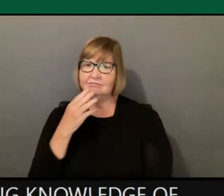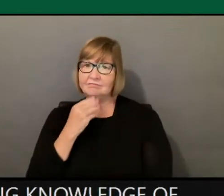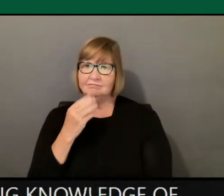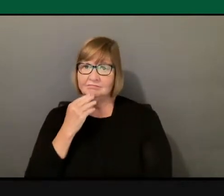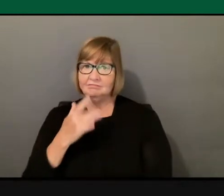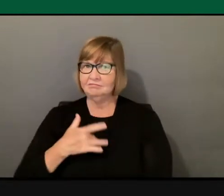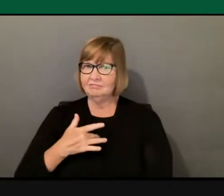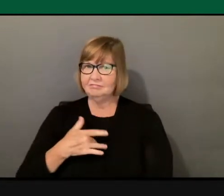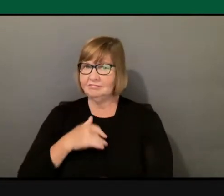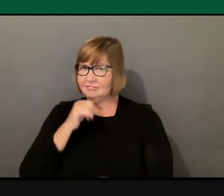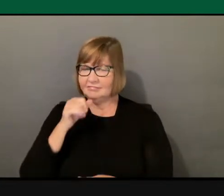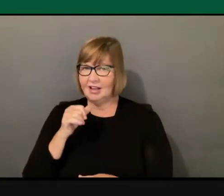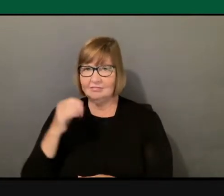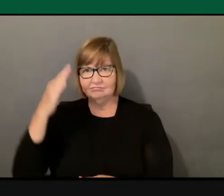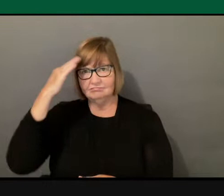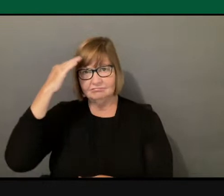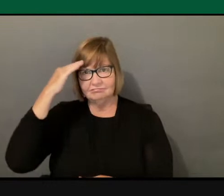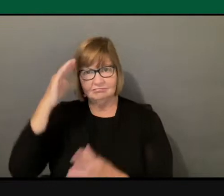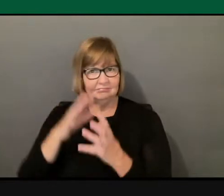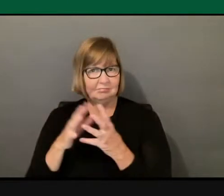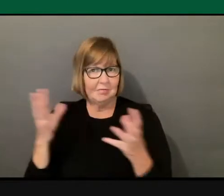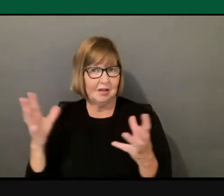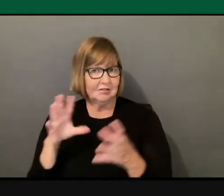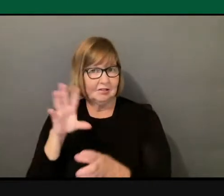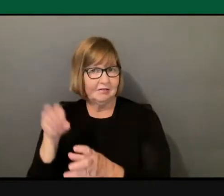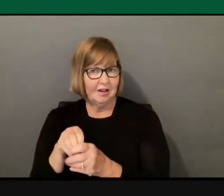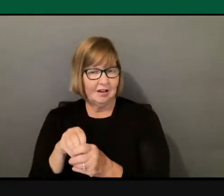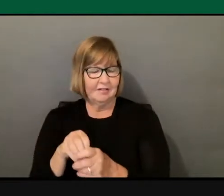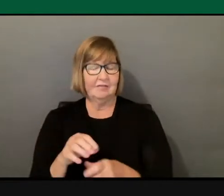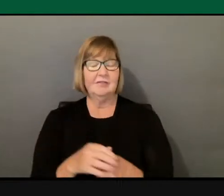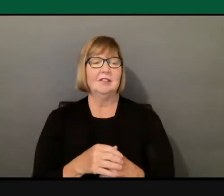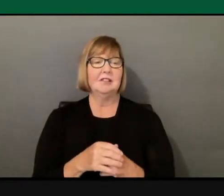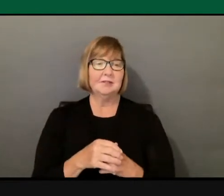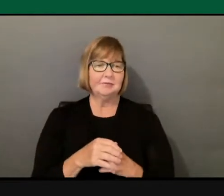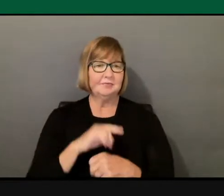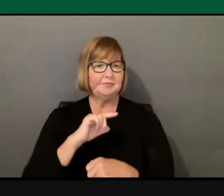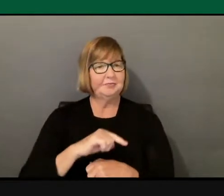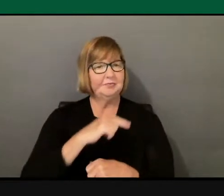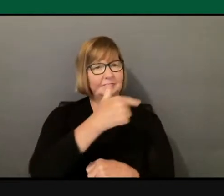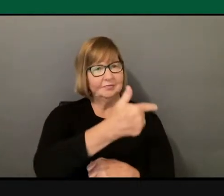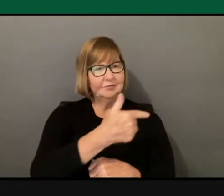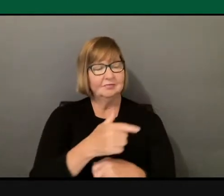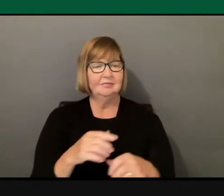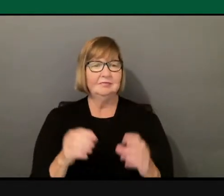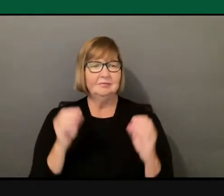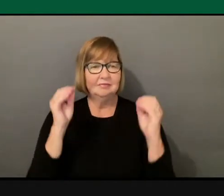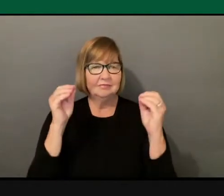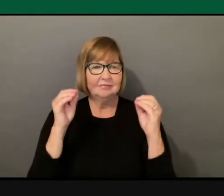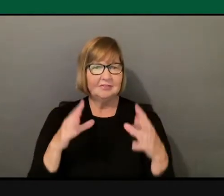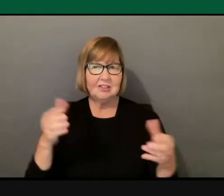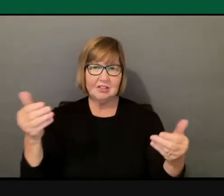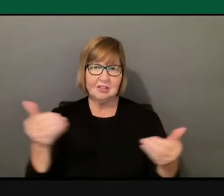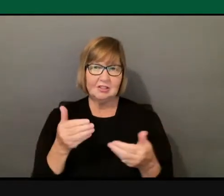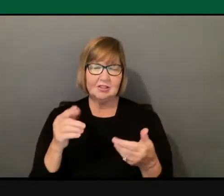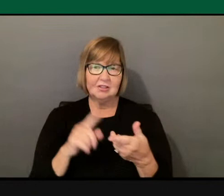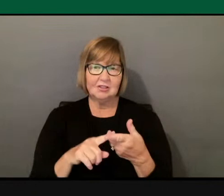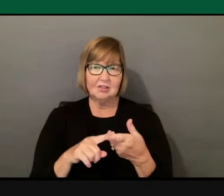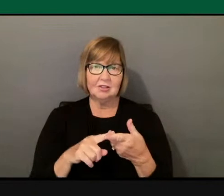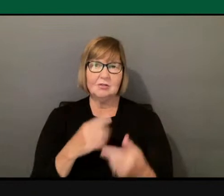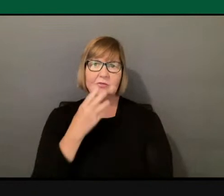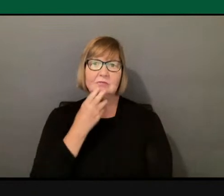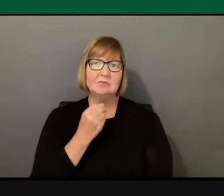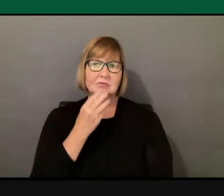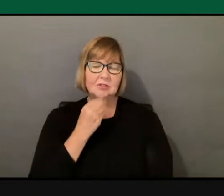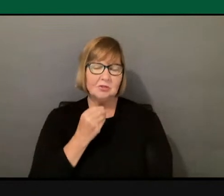I'm going to turn to Dr. Kengo Akiyama, who actually teaches our Introduction to Judaism and